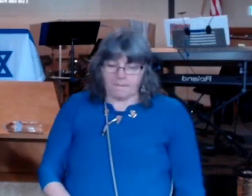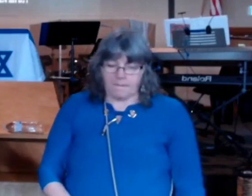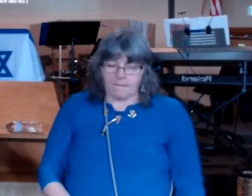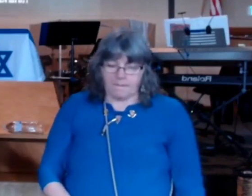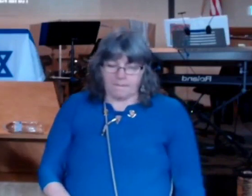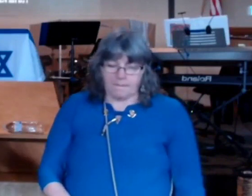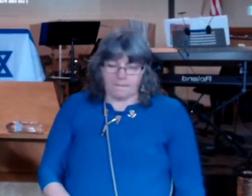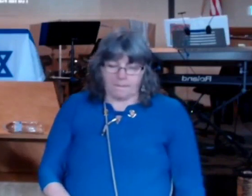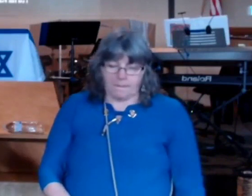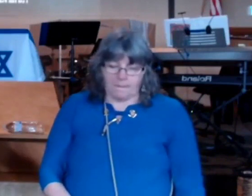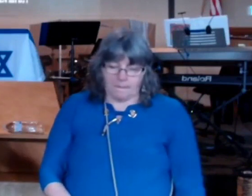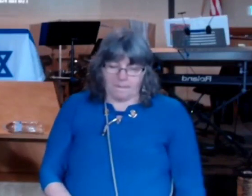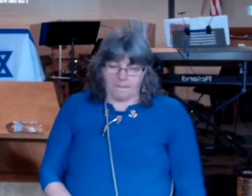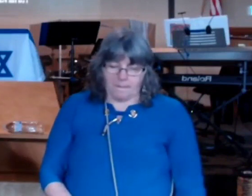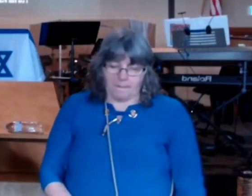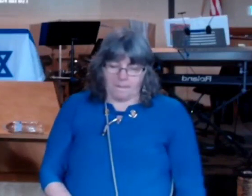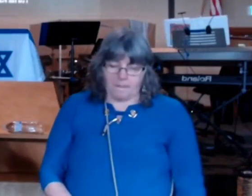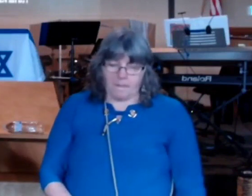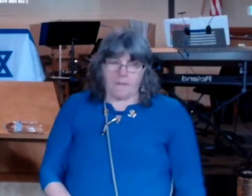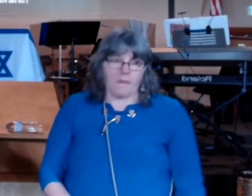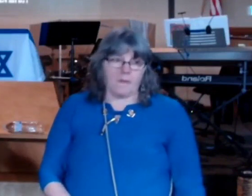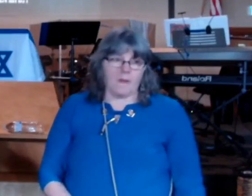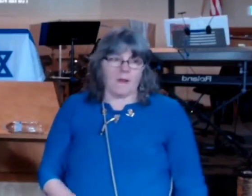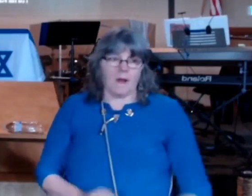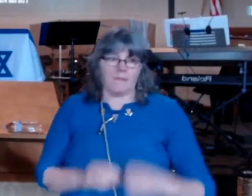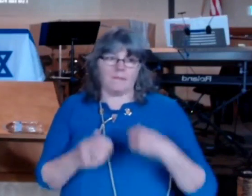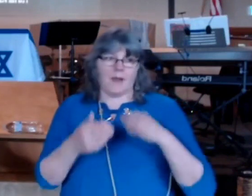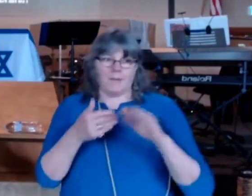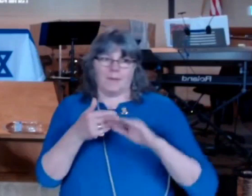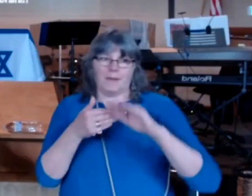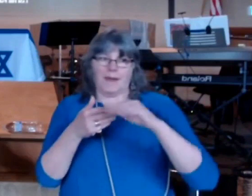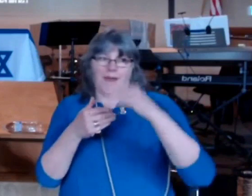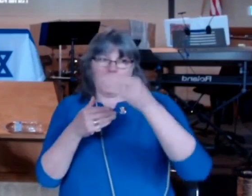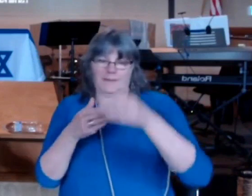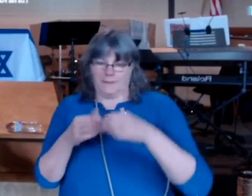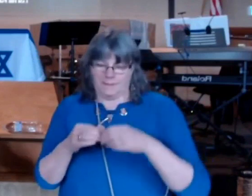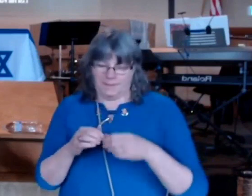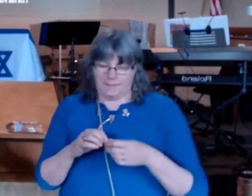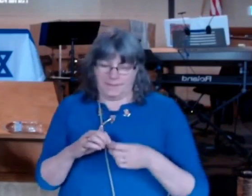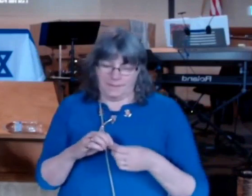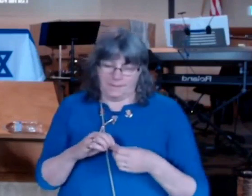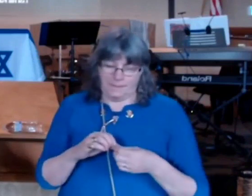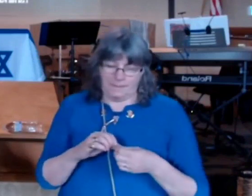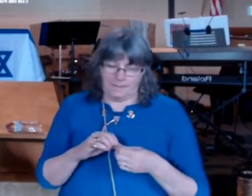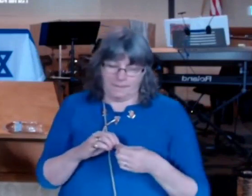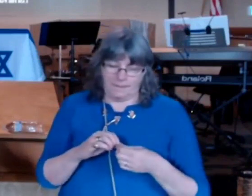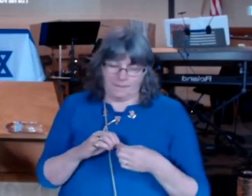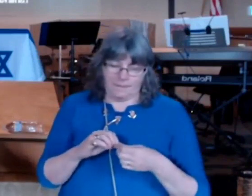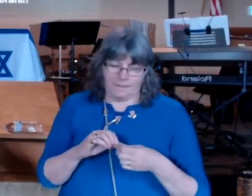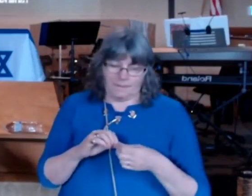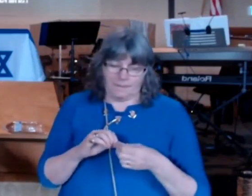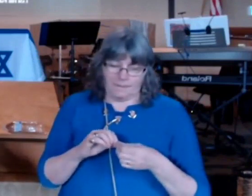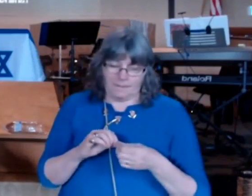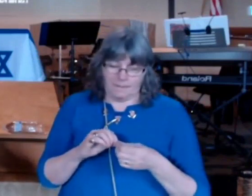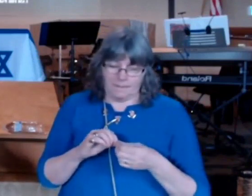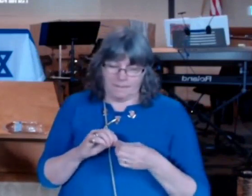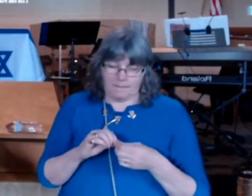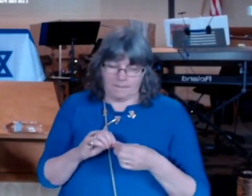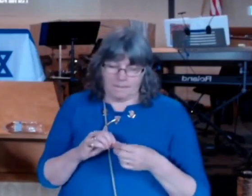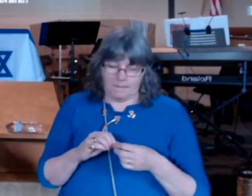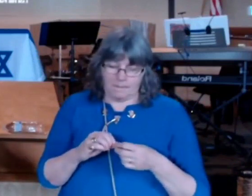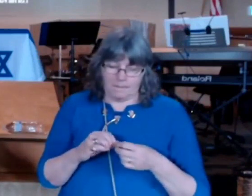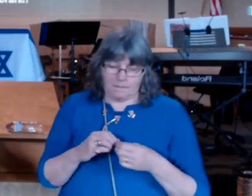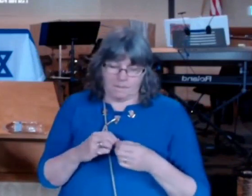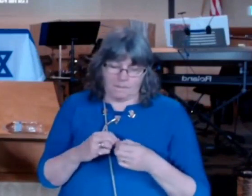but Paul reminds us that all have sin and come short of the